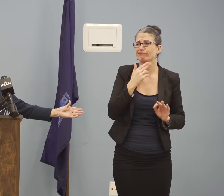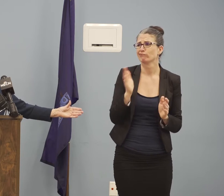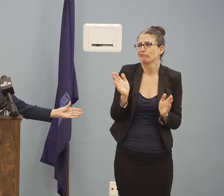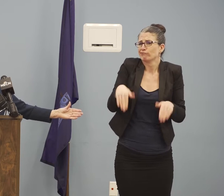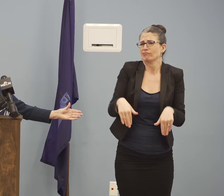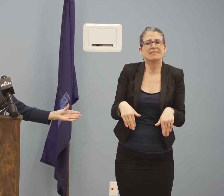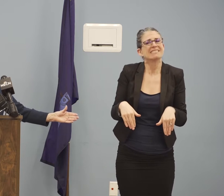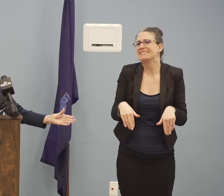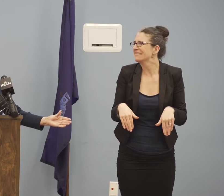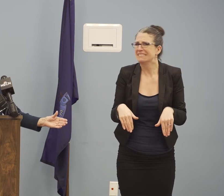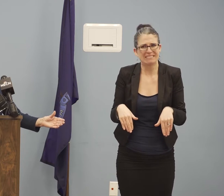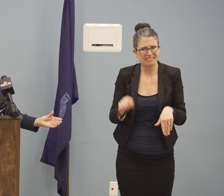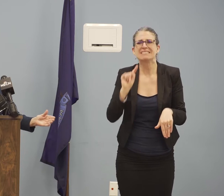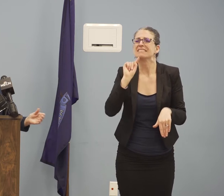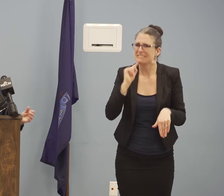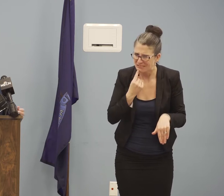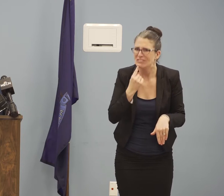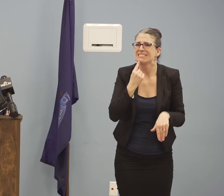distancing.